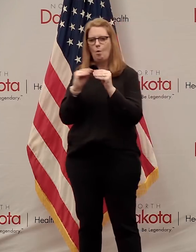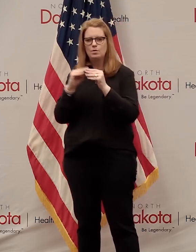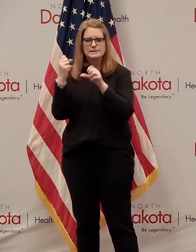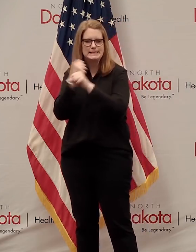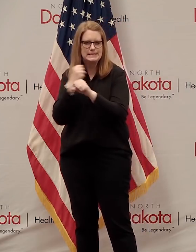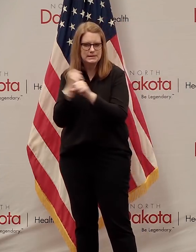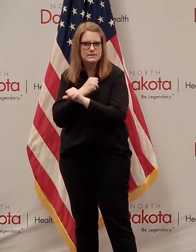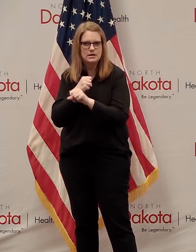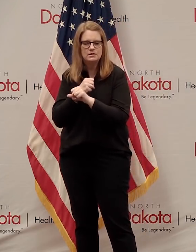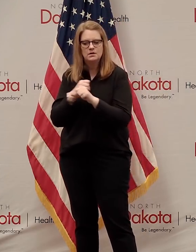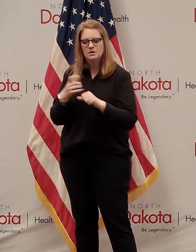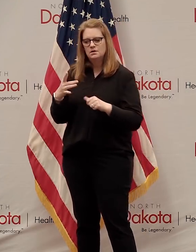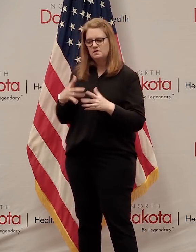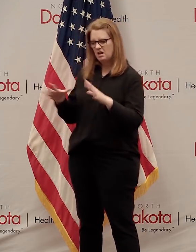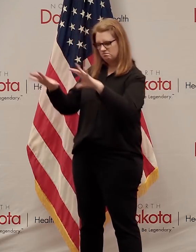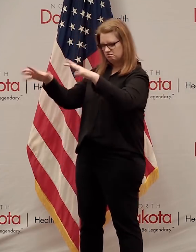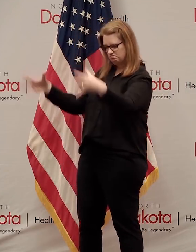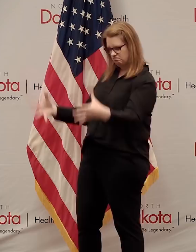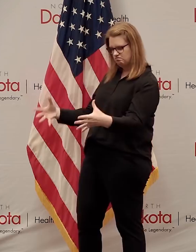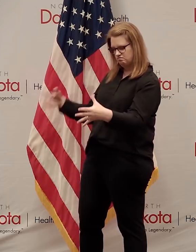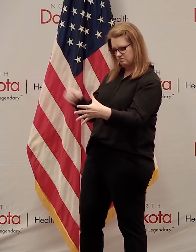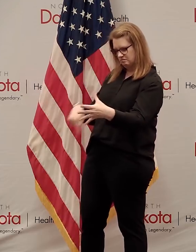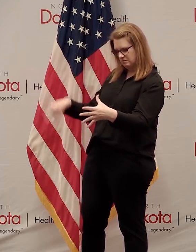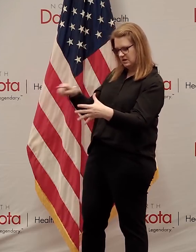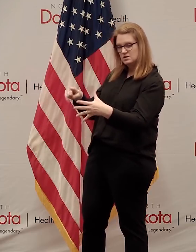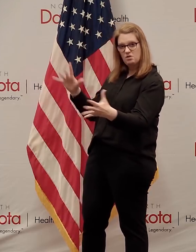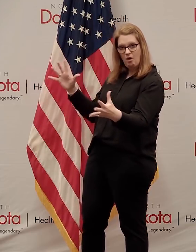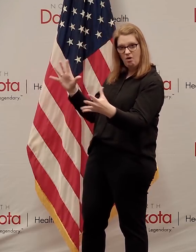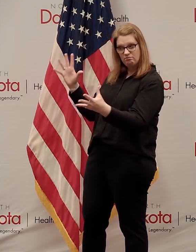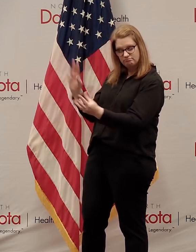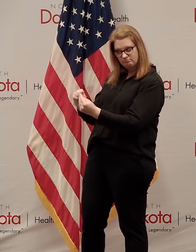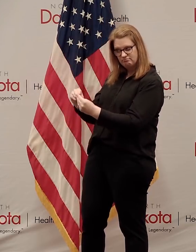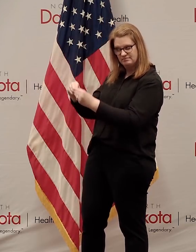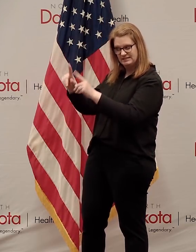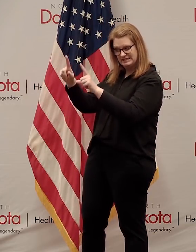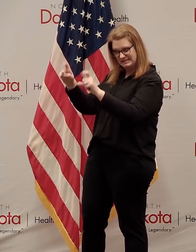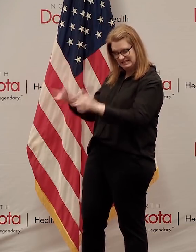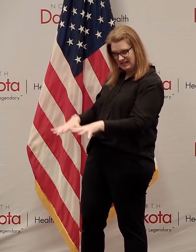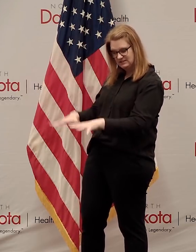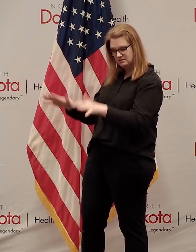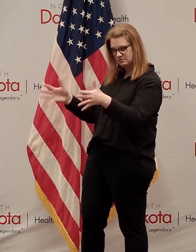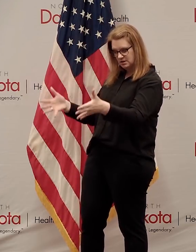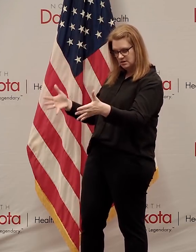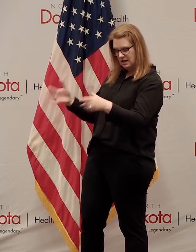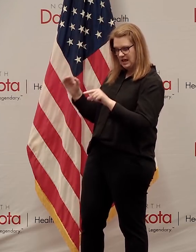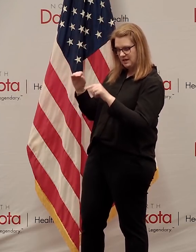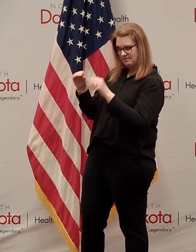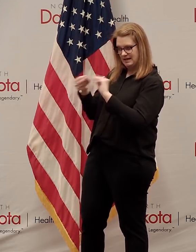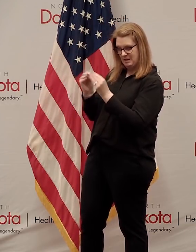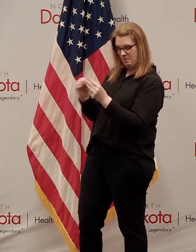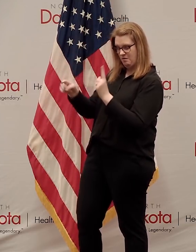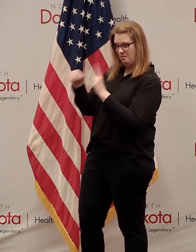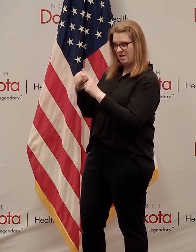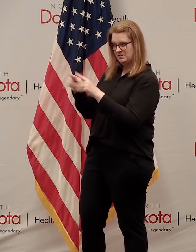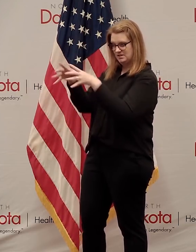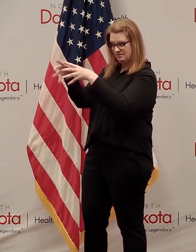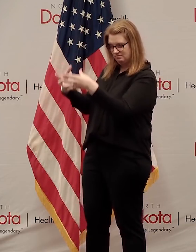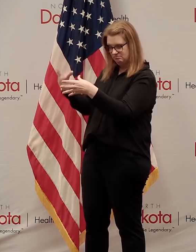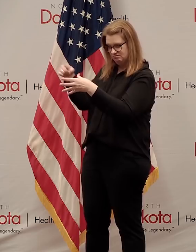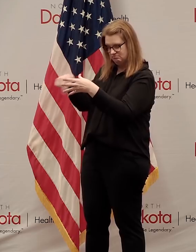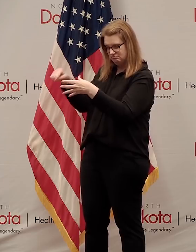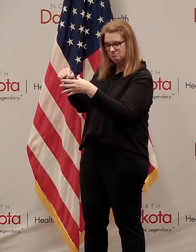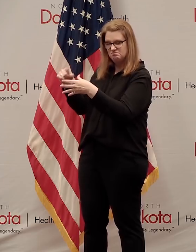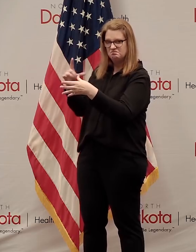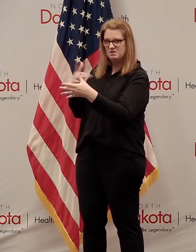enough pool where we can feel confident that that percent pops positive probably is representative. If we'd, you know, if we'd done